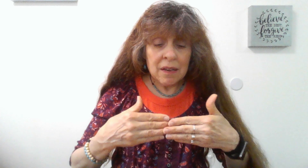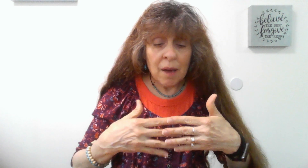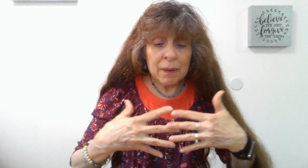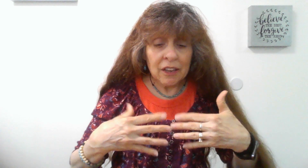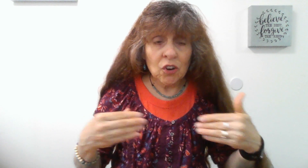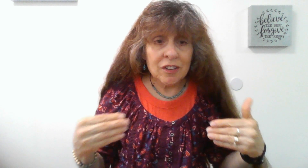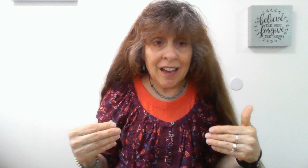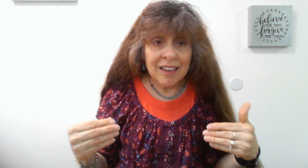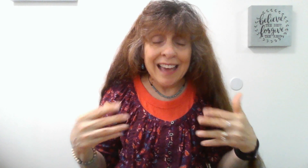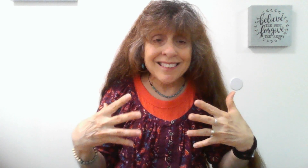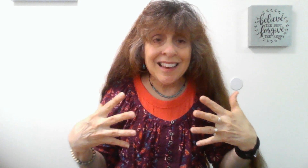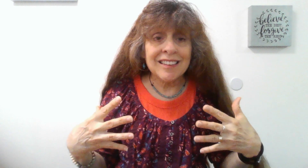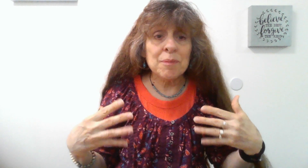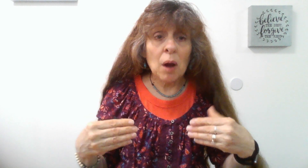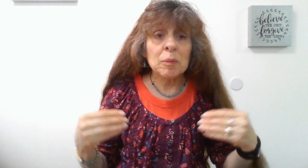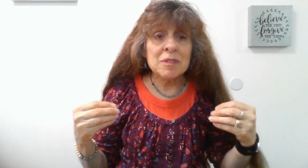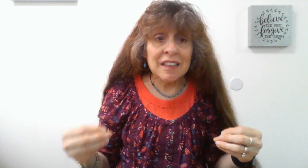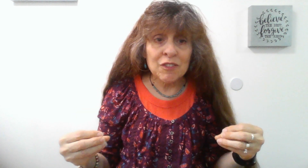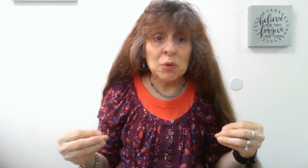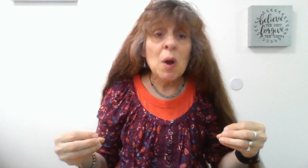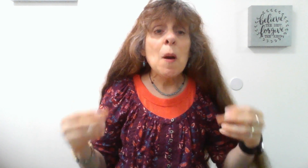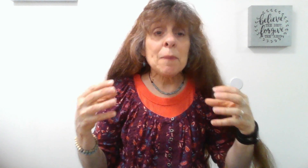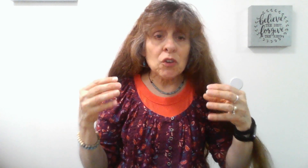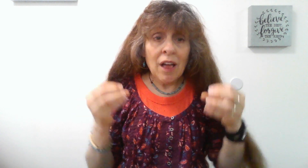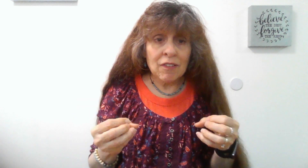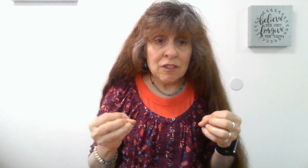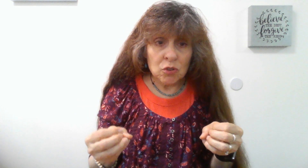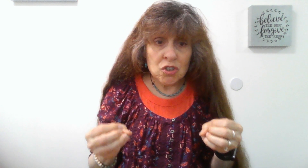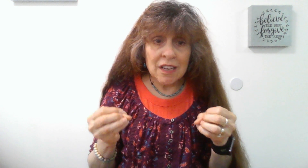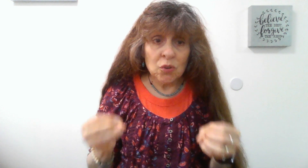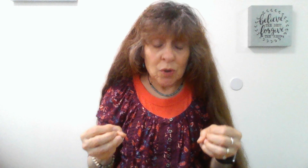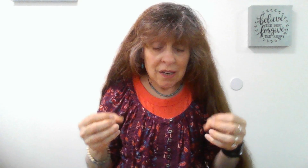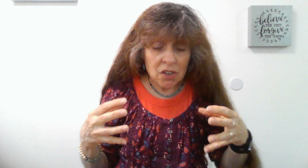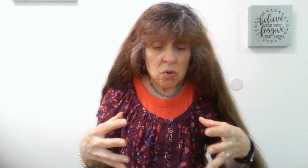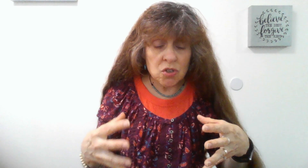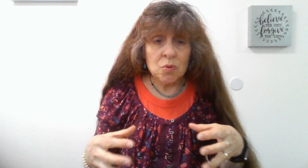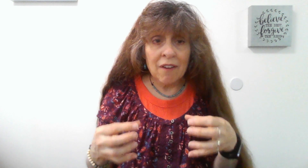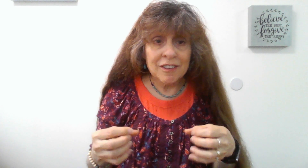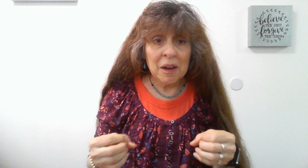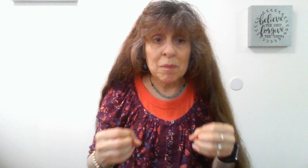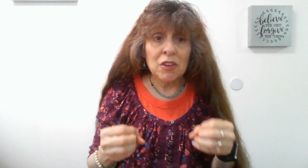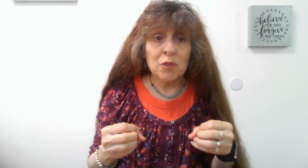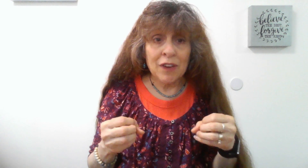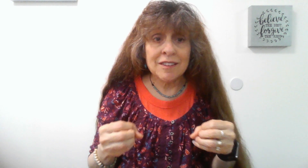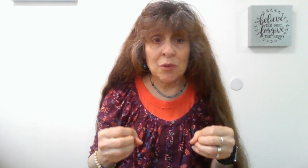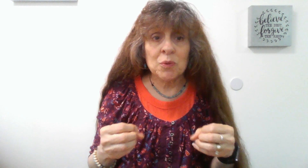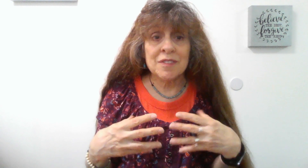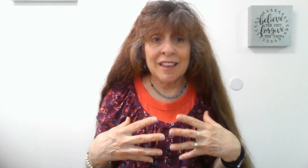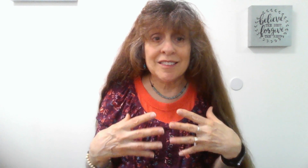not be like your anxiety problems leave you, but you'll have a solution that you can go to every time that you face those things.